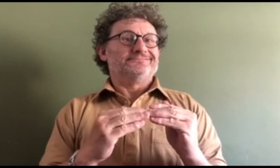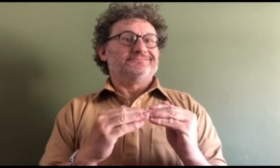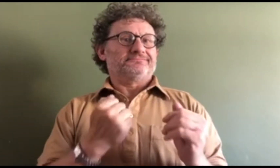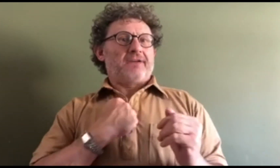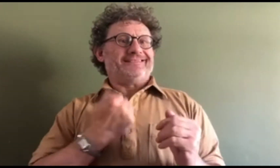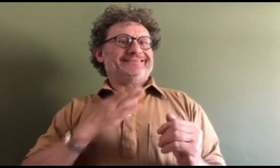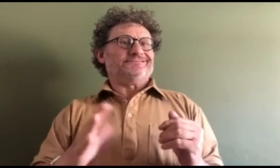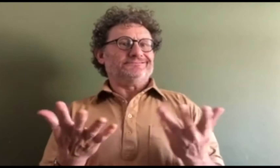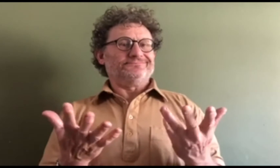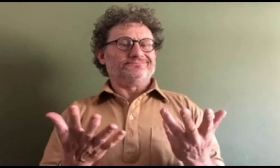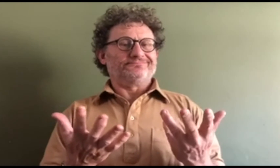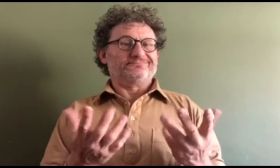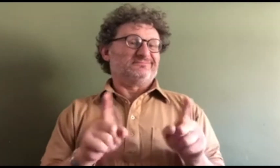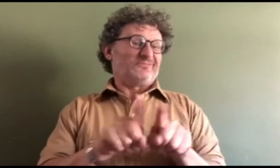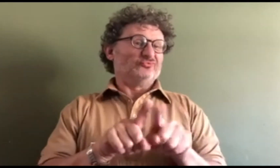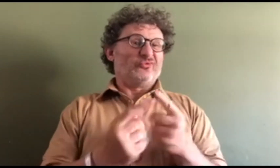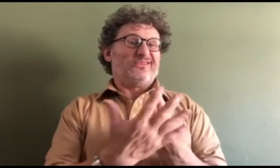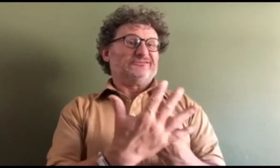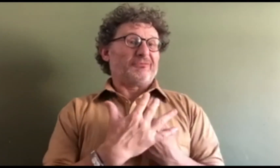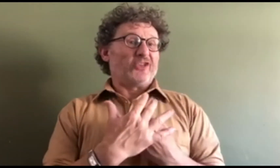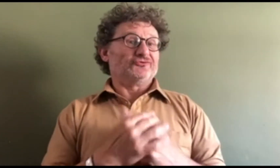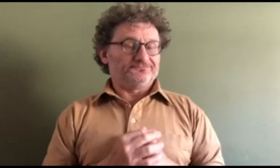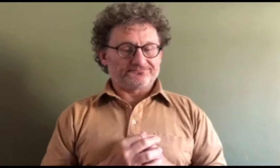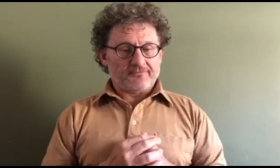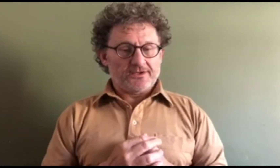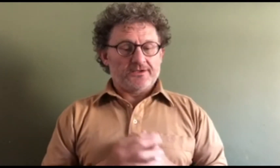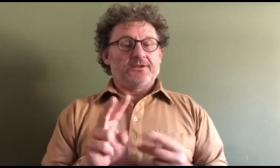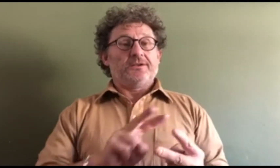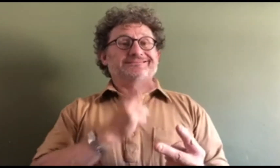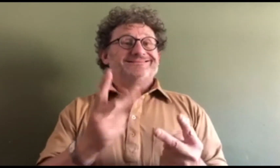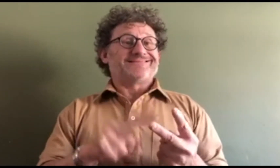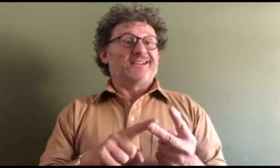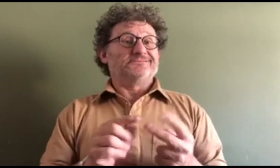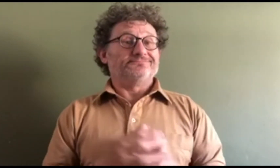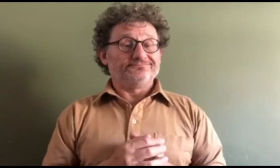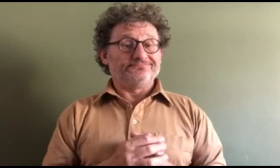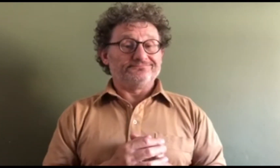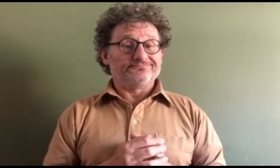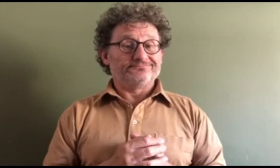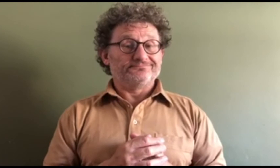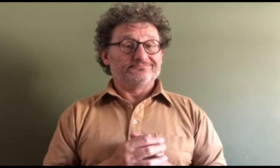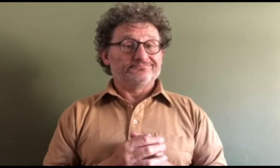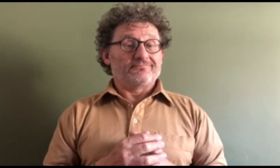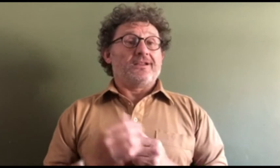failures to meet my needs at the time, and also discrimination that I experienced. The second